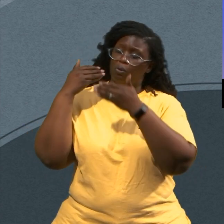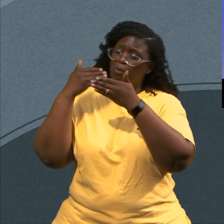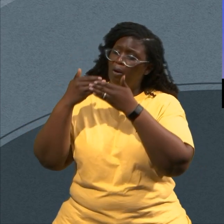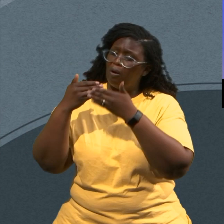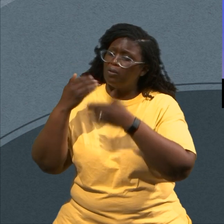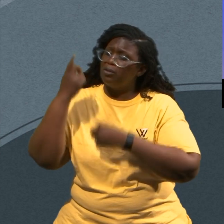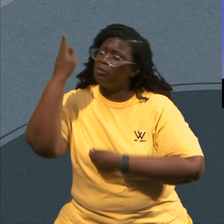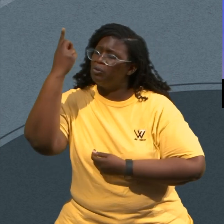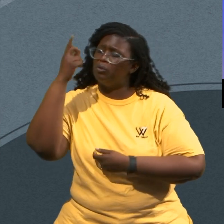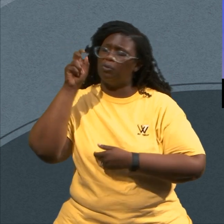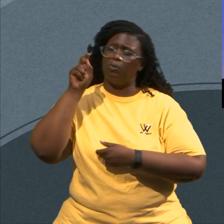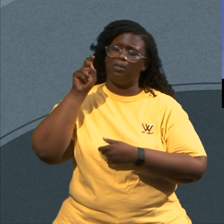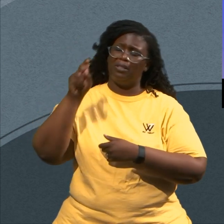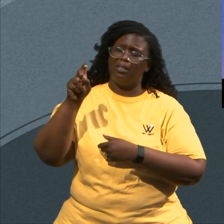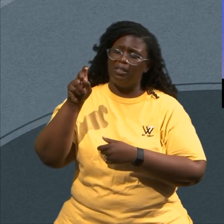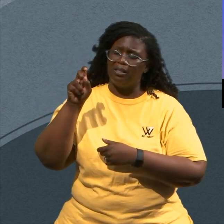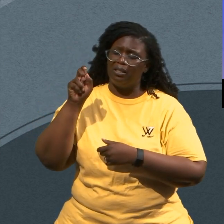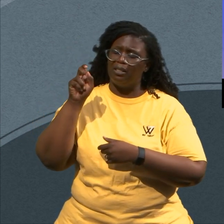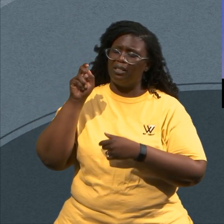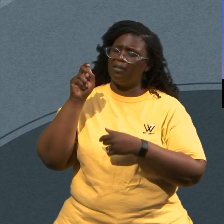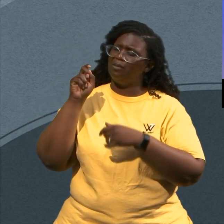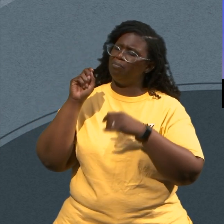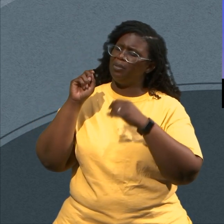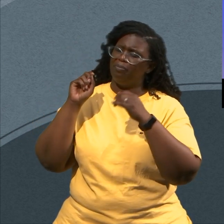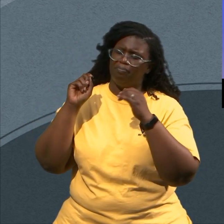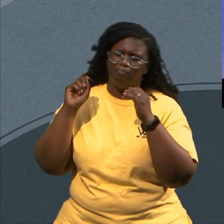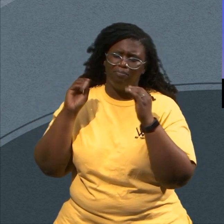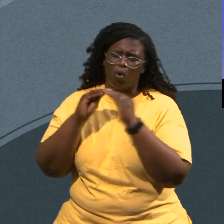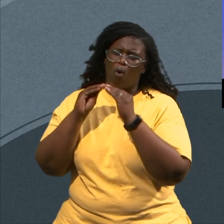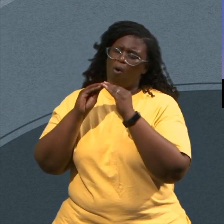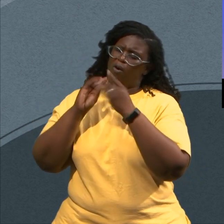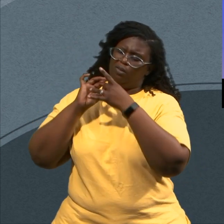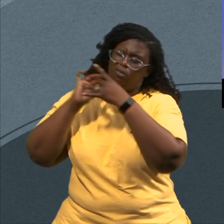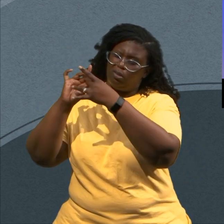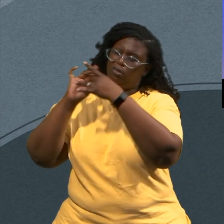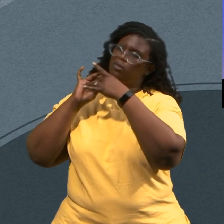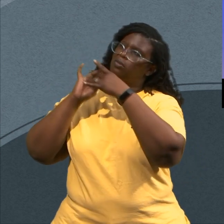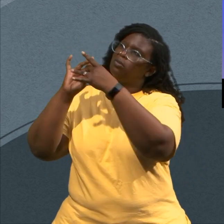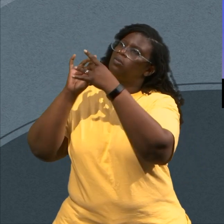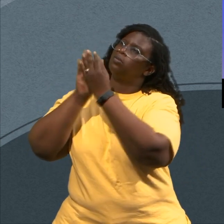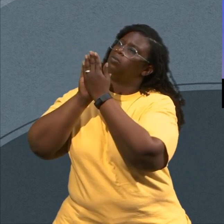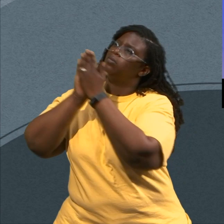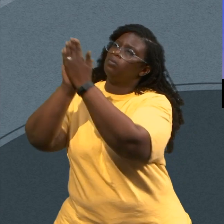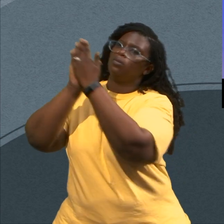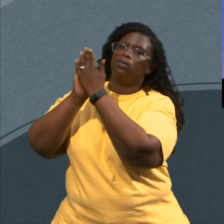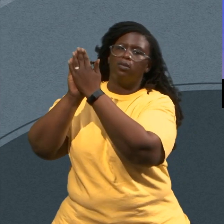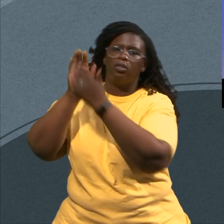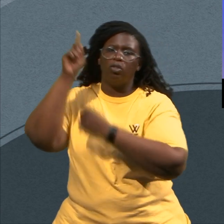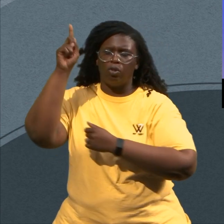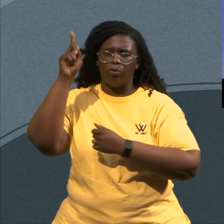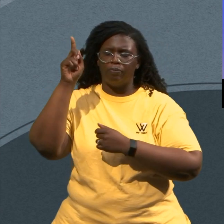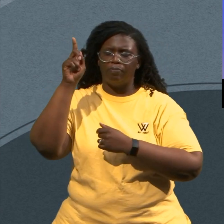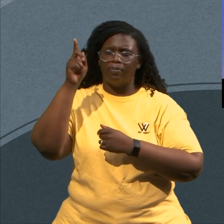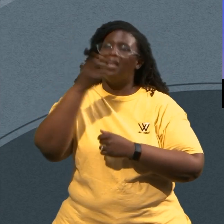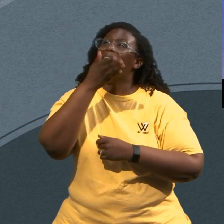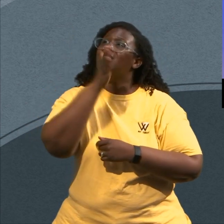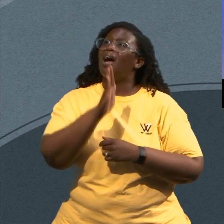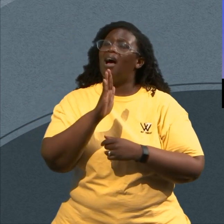to be drawn to you A desperate need to be in a relationship with you God, we pray for healing in the land We pray,